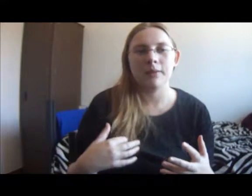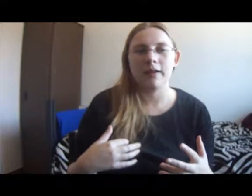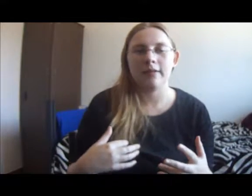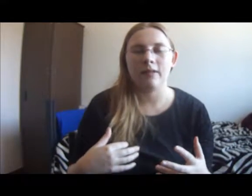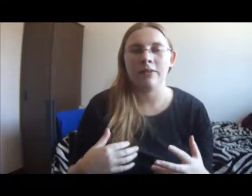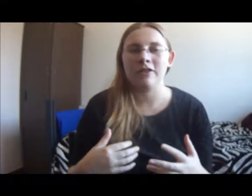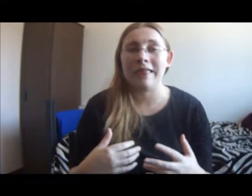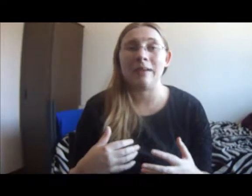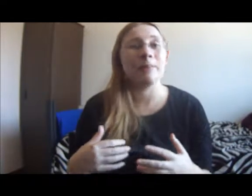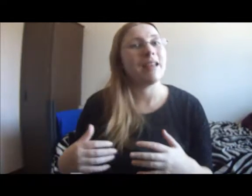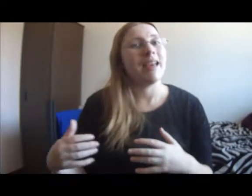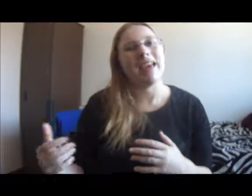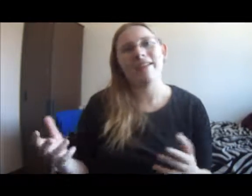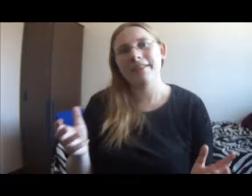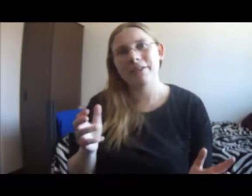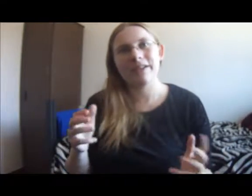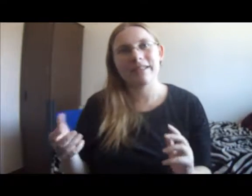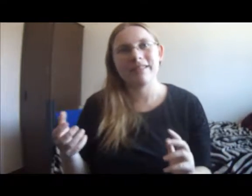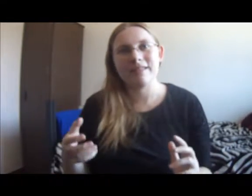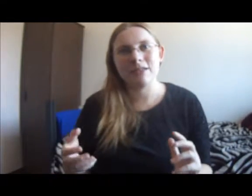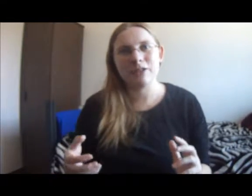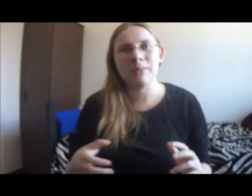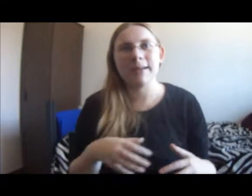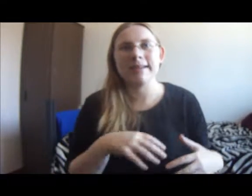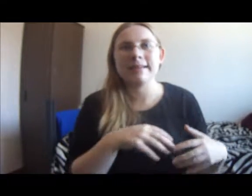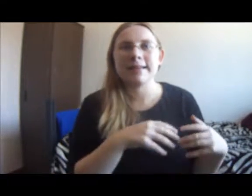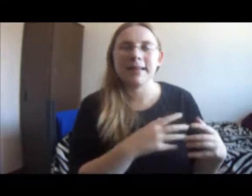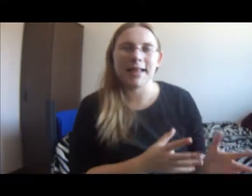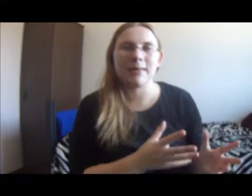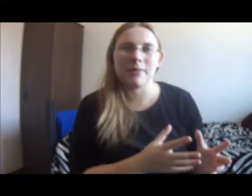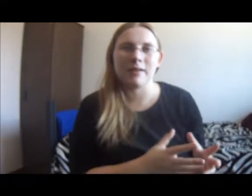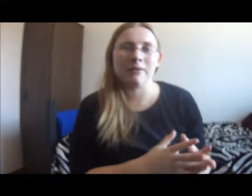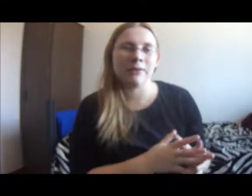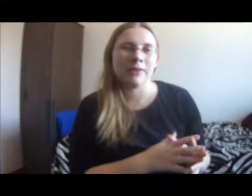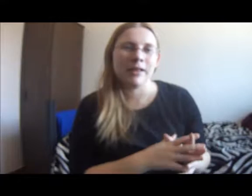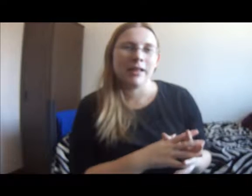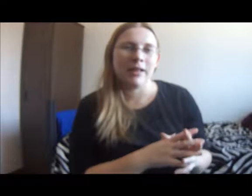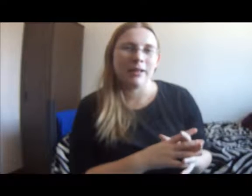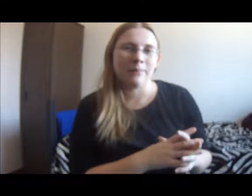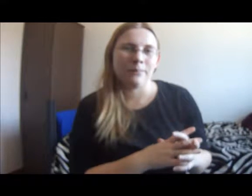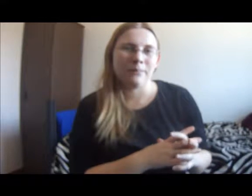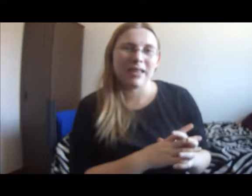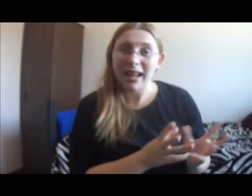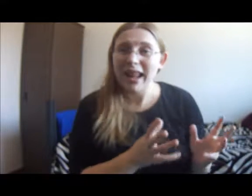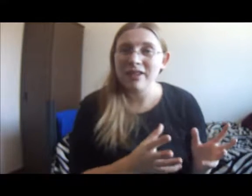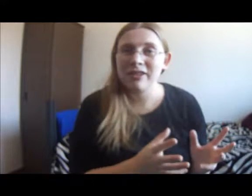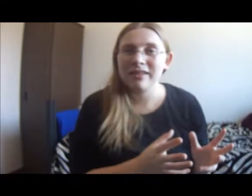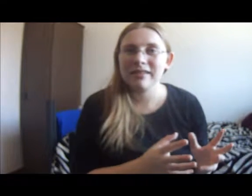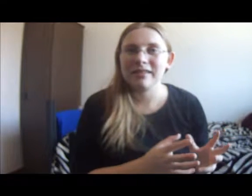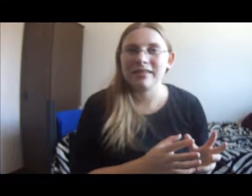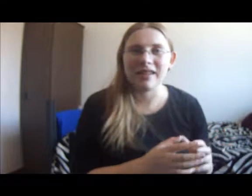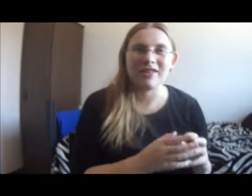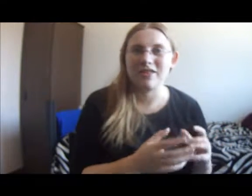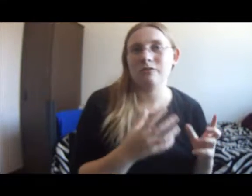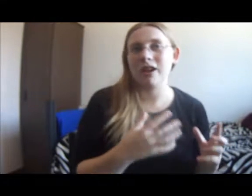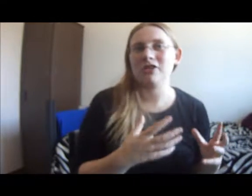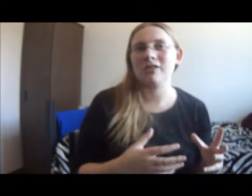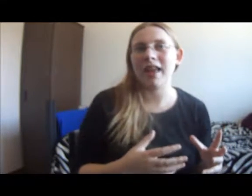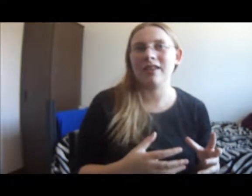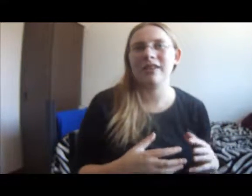very selfish in them. Harry sort of does this too because he lets himself get angry. By this righteous anger.